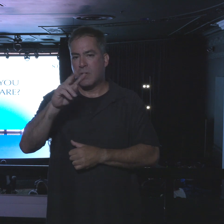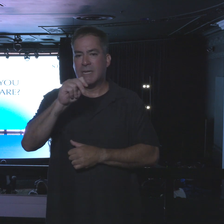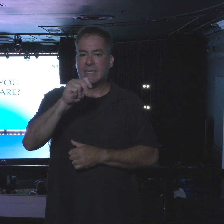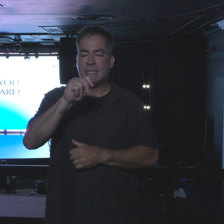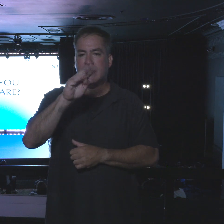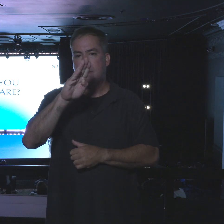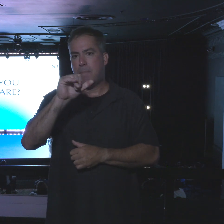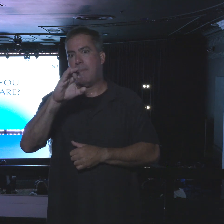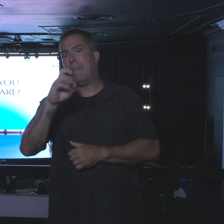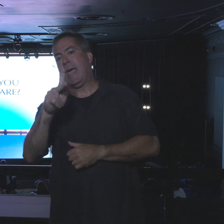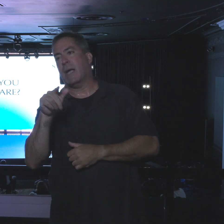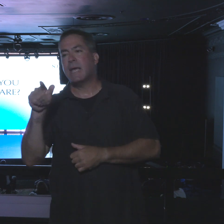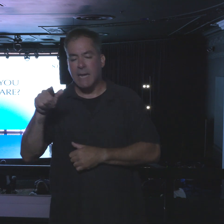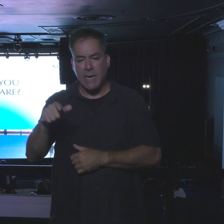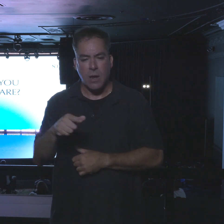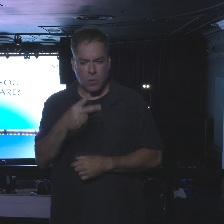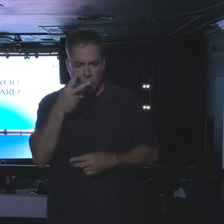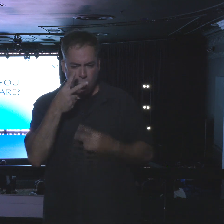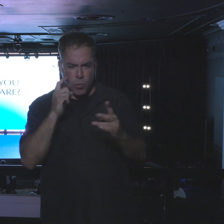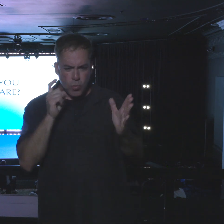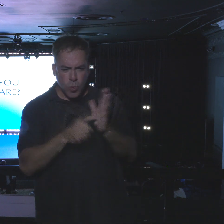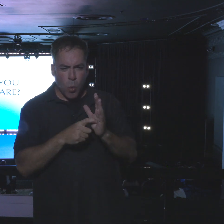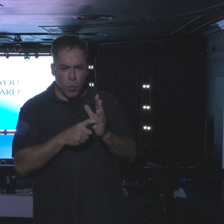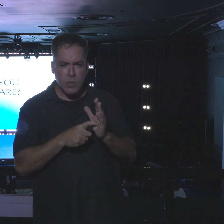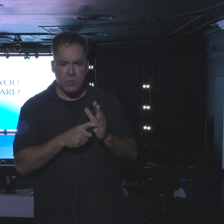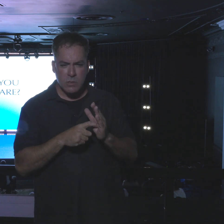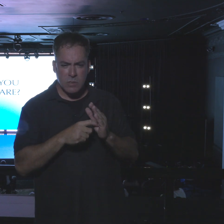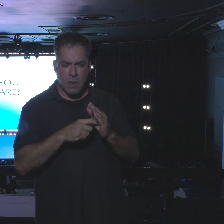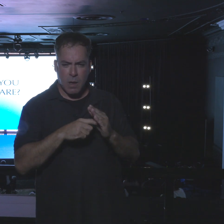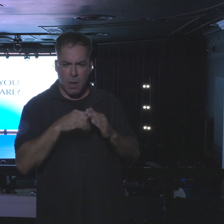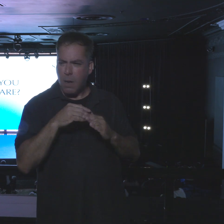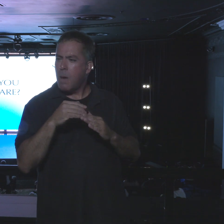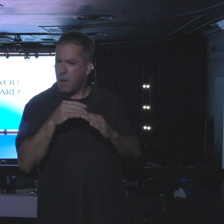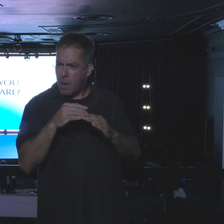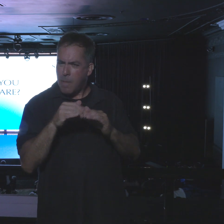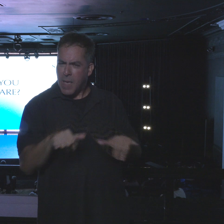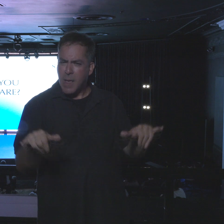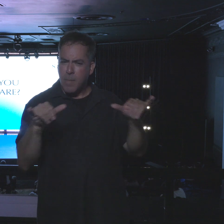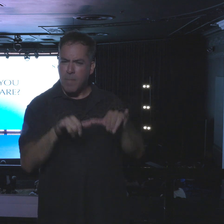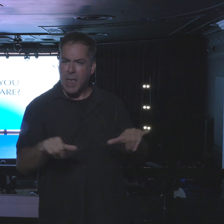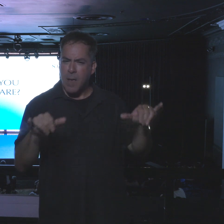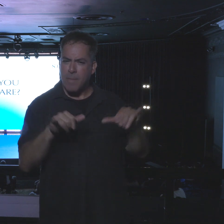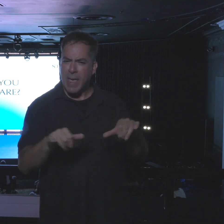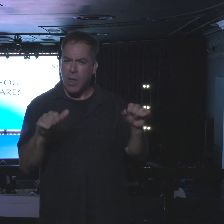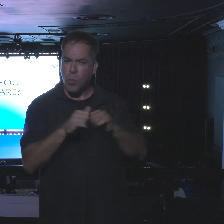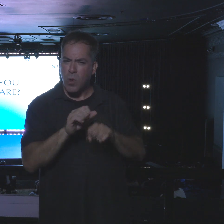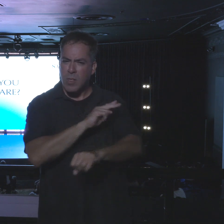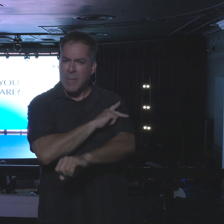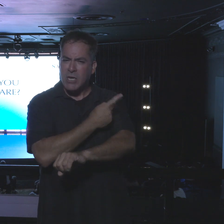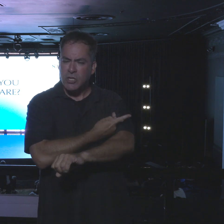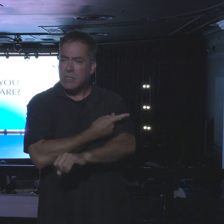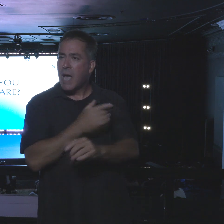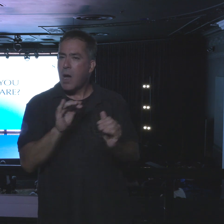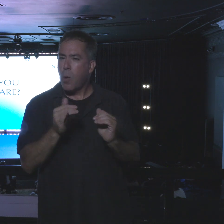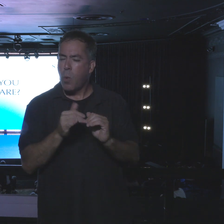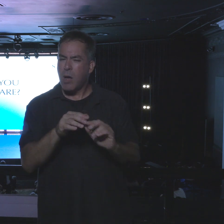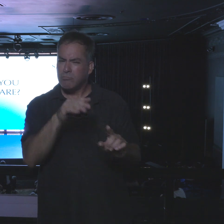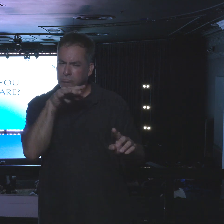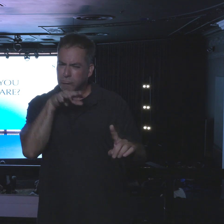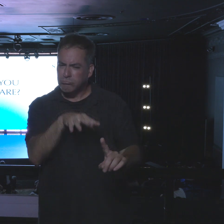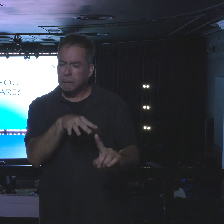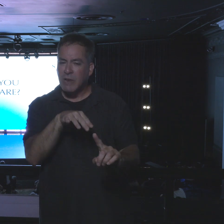to detect a pattern amongst his patients. It had to do with the way they